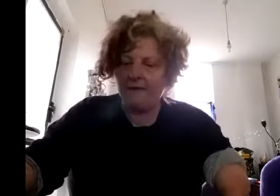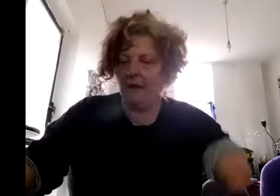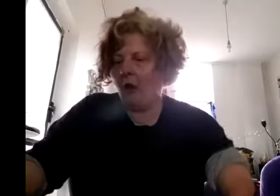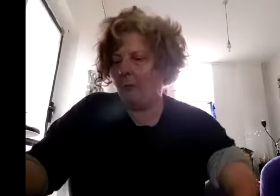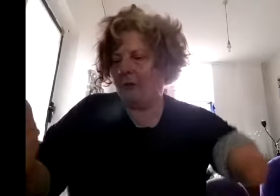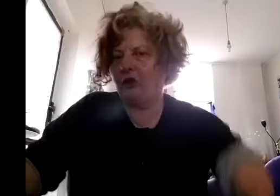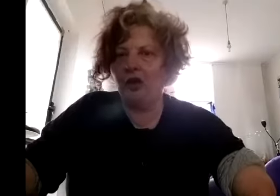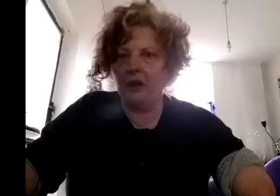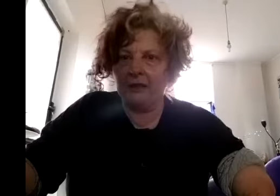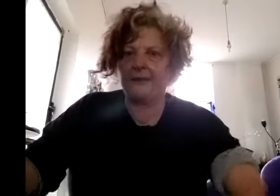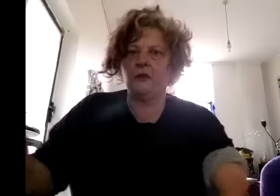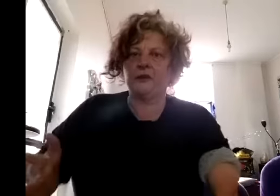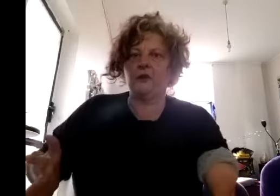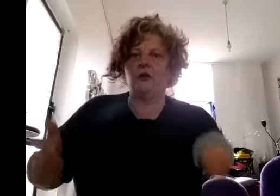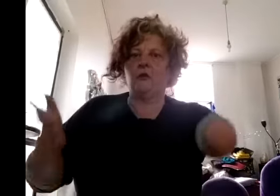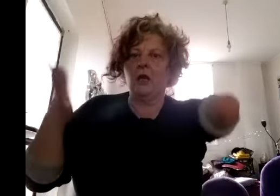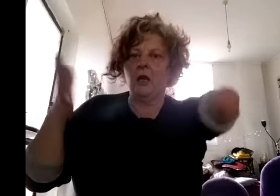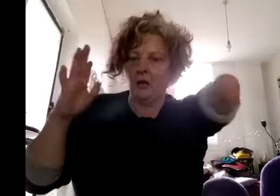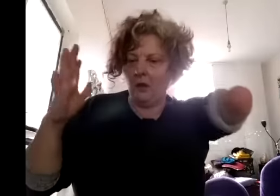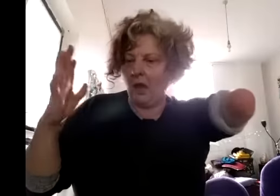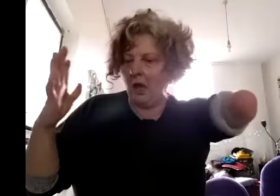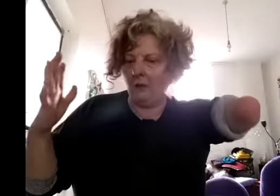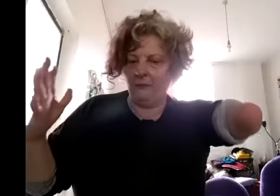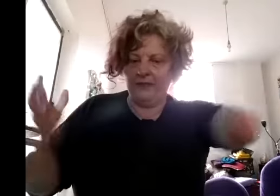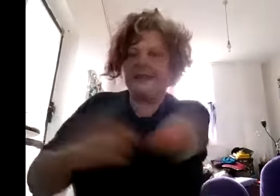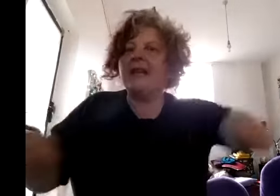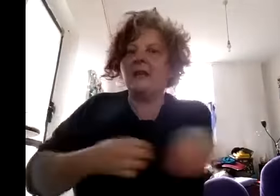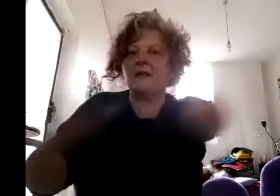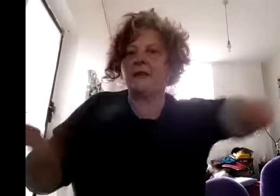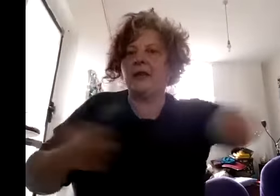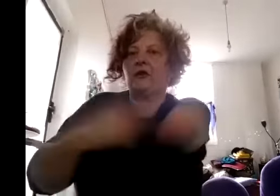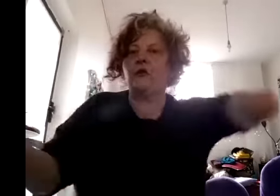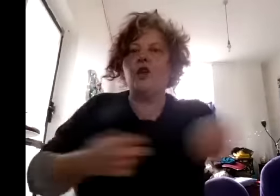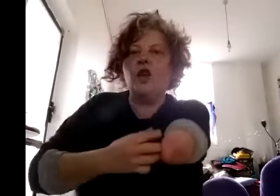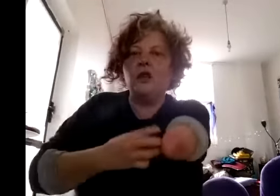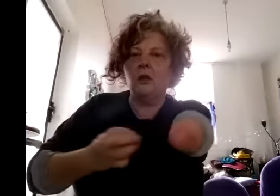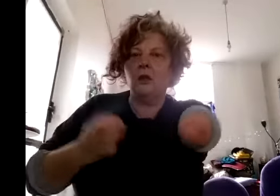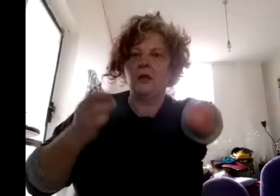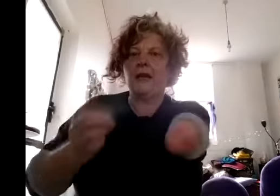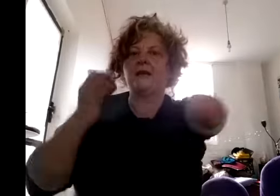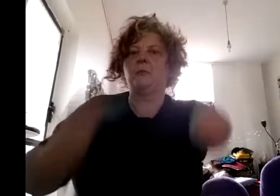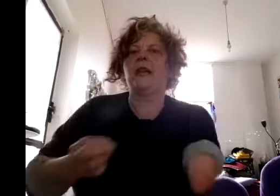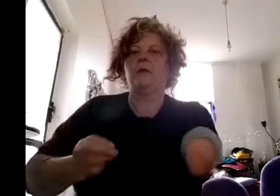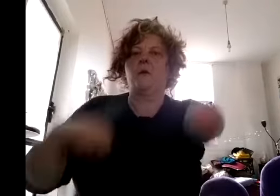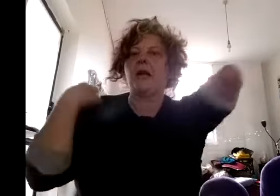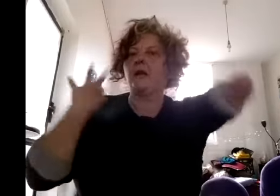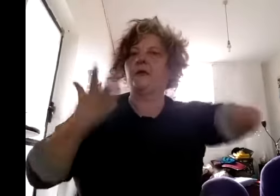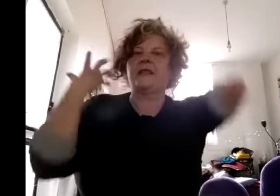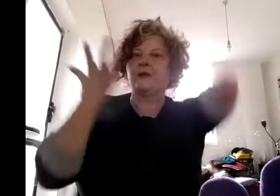opportunities yeah um extend stretch learn how to be a performer how to dress how to do